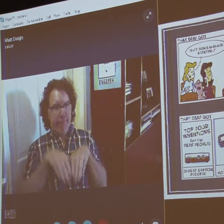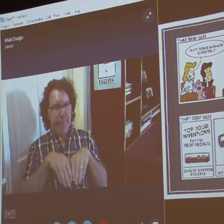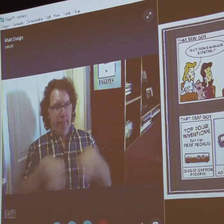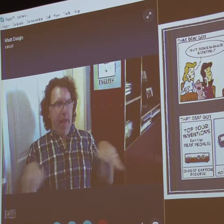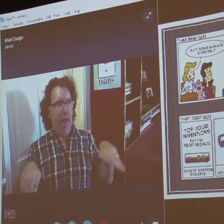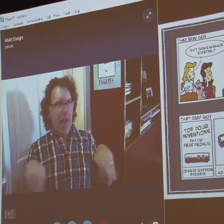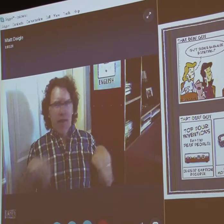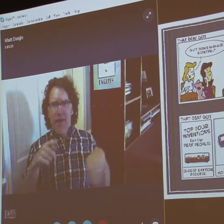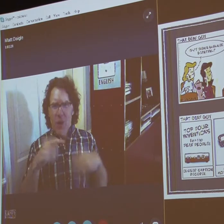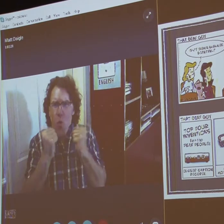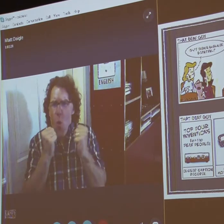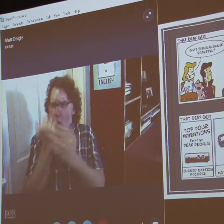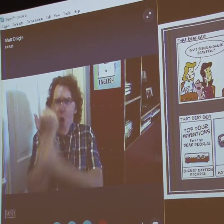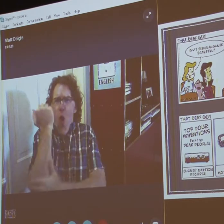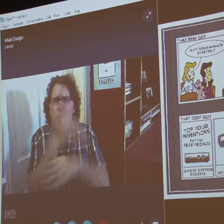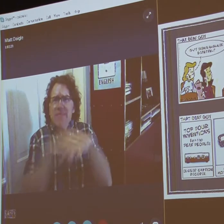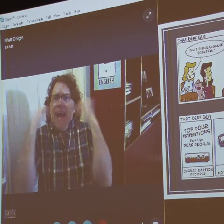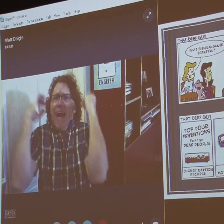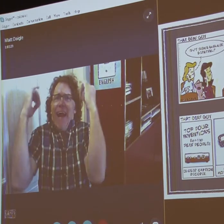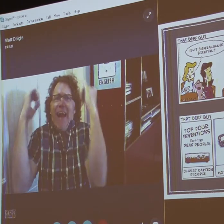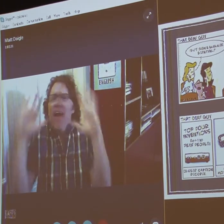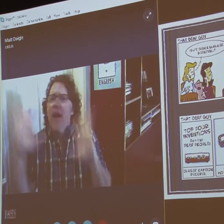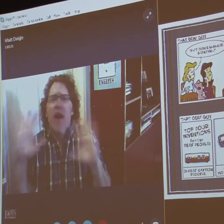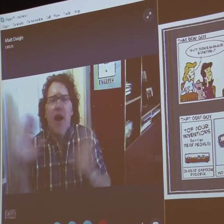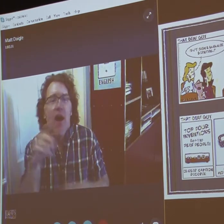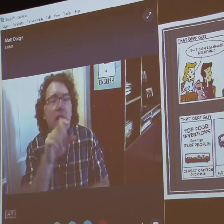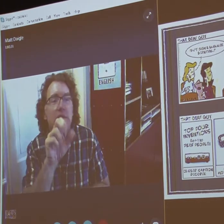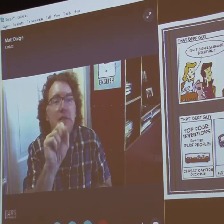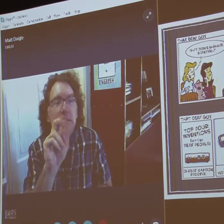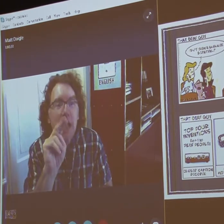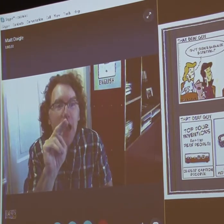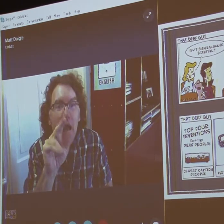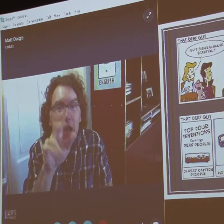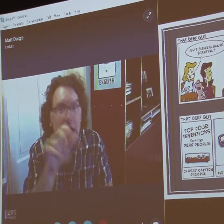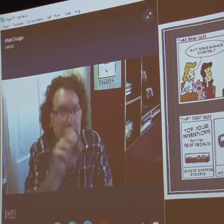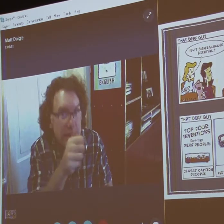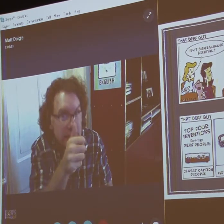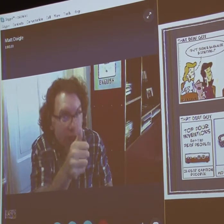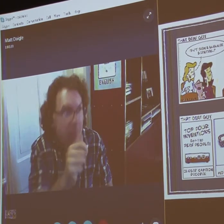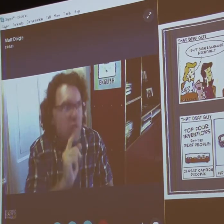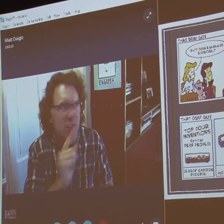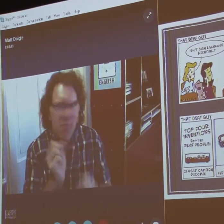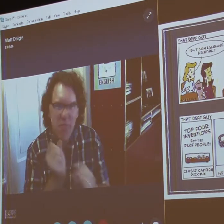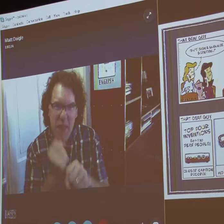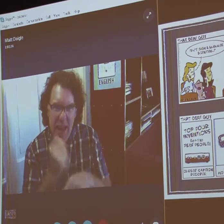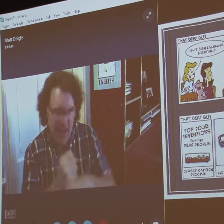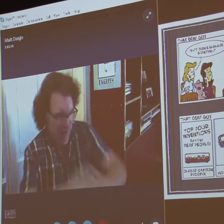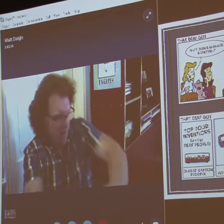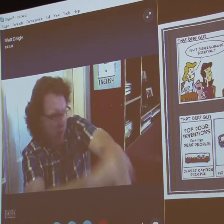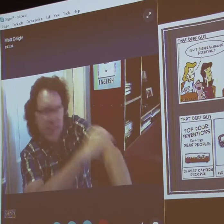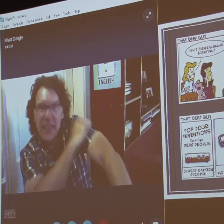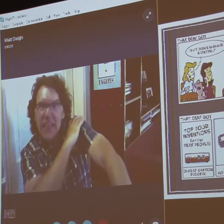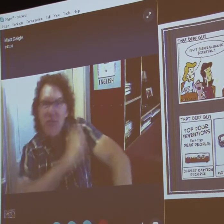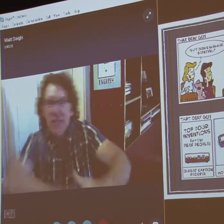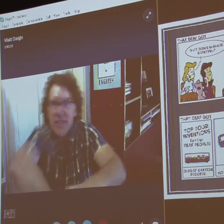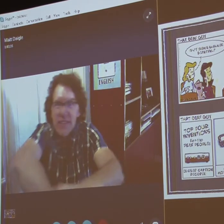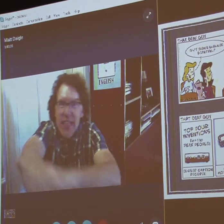all right, you have a blanket on. Well, then, my arms are cold if I'm siding. But if you put a blanket on, then,